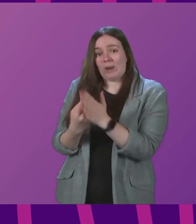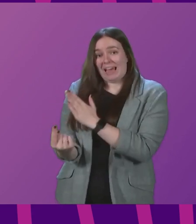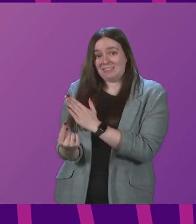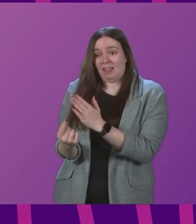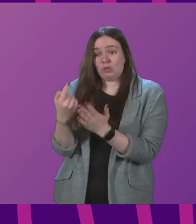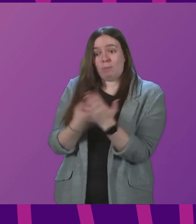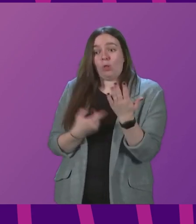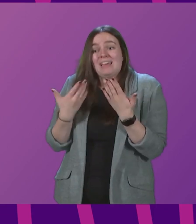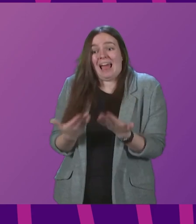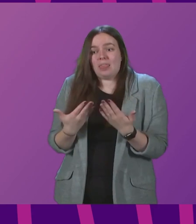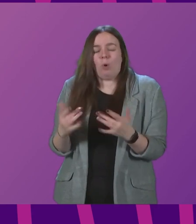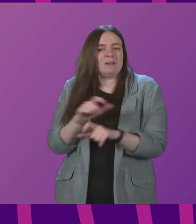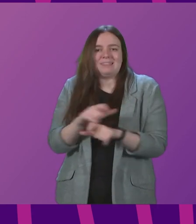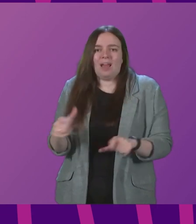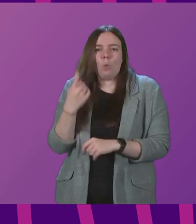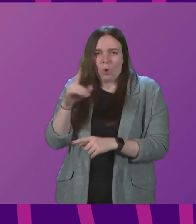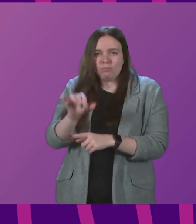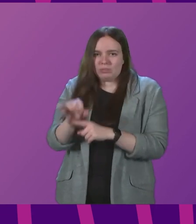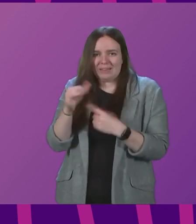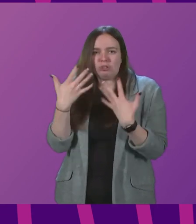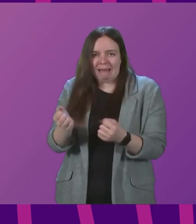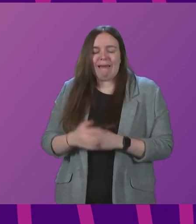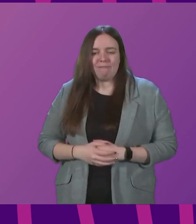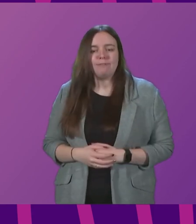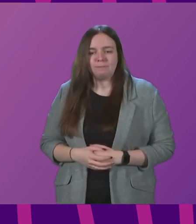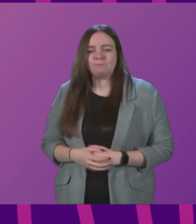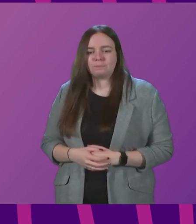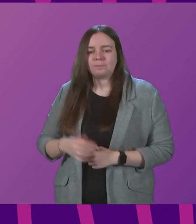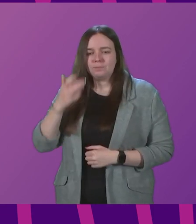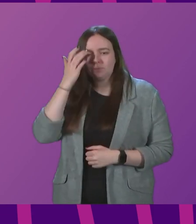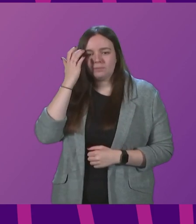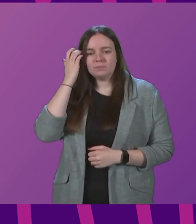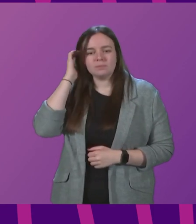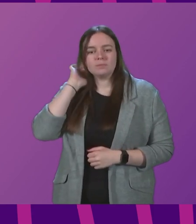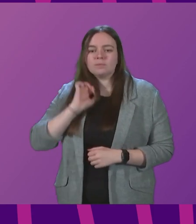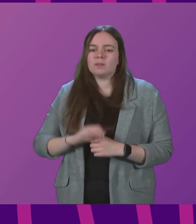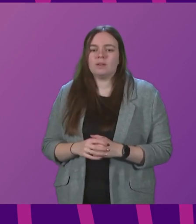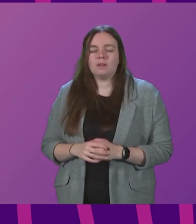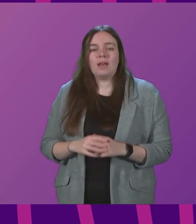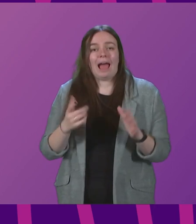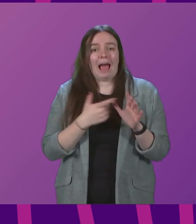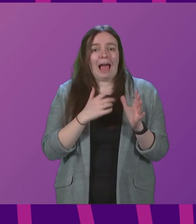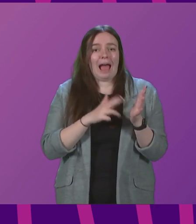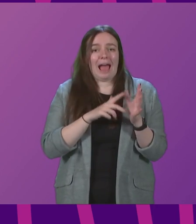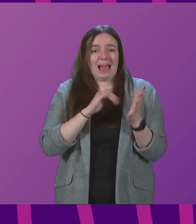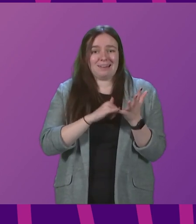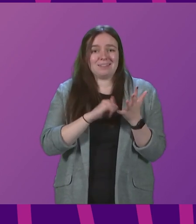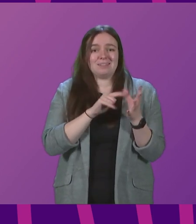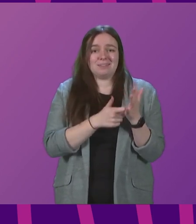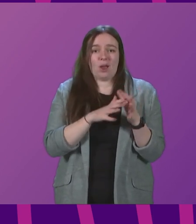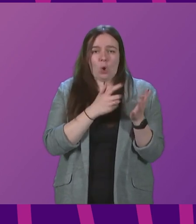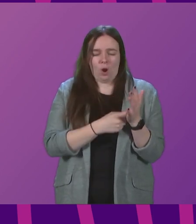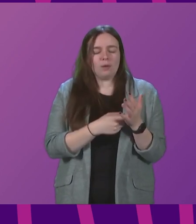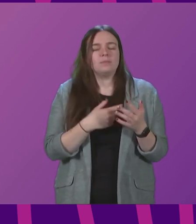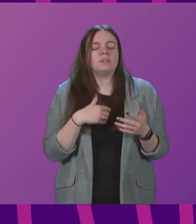moment remains one of the protections we have in place. Anna Sarwar. The President, can I start by sending my condolences to all